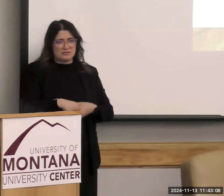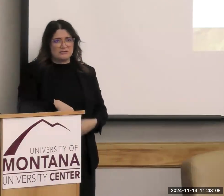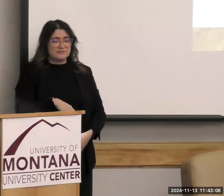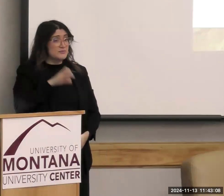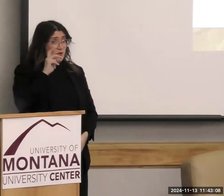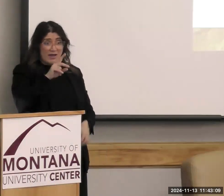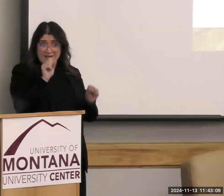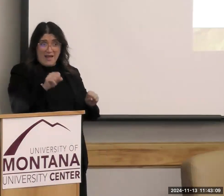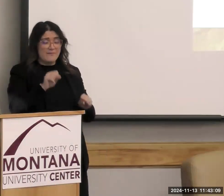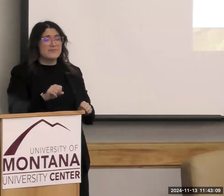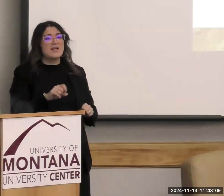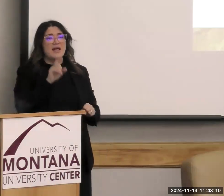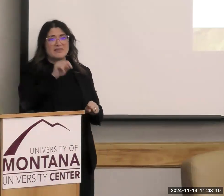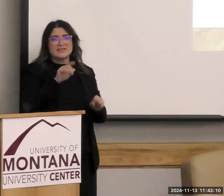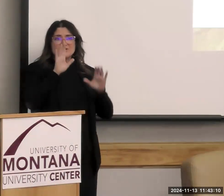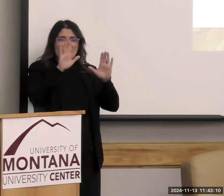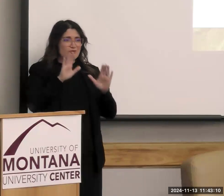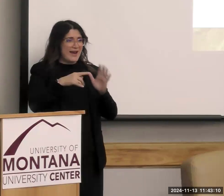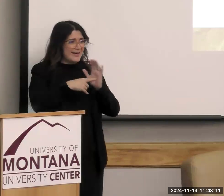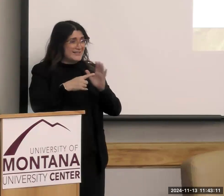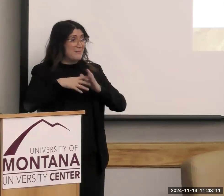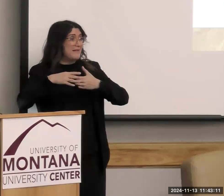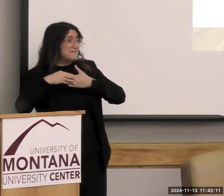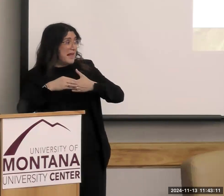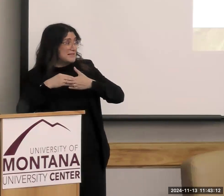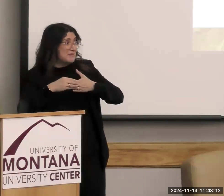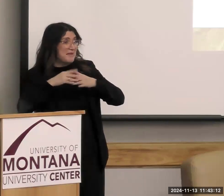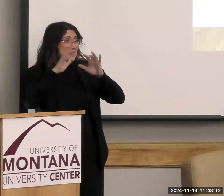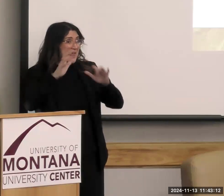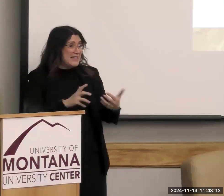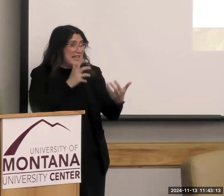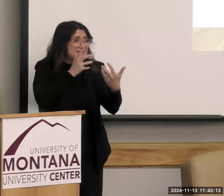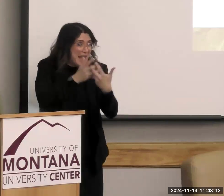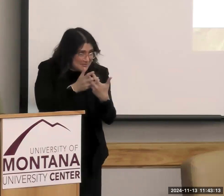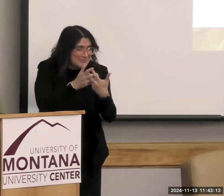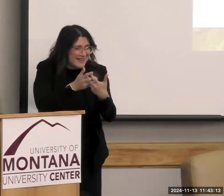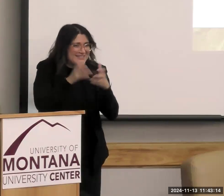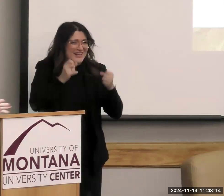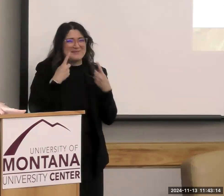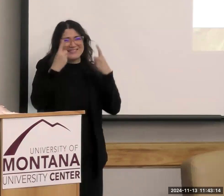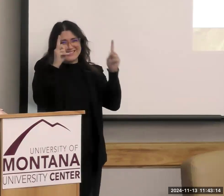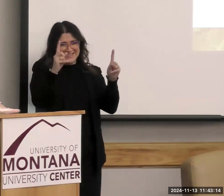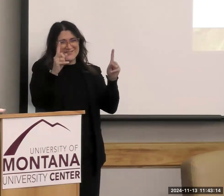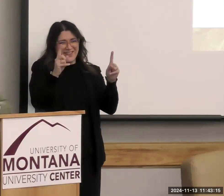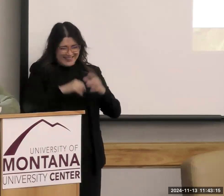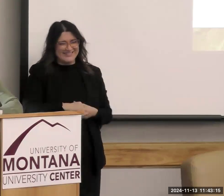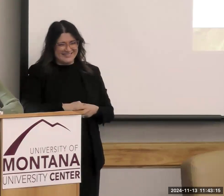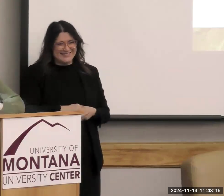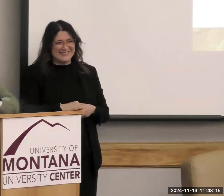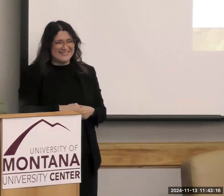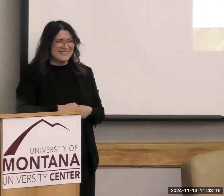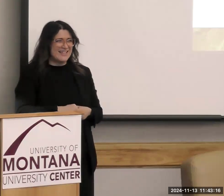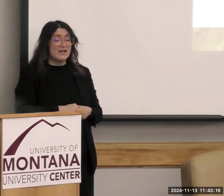This is also a really great example of being flexible and adaptable in making things successful for your delivery. So